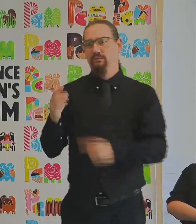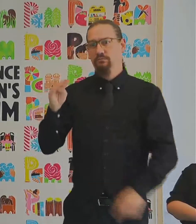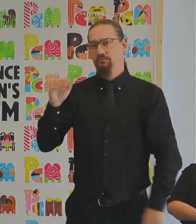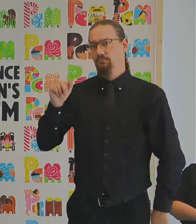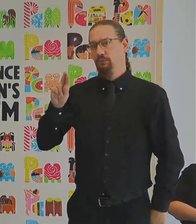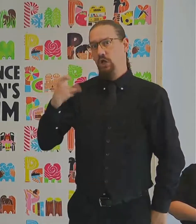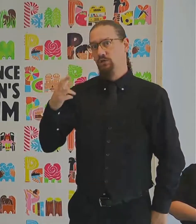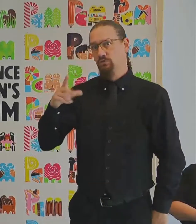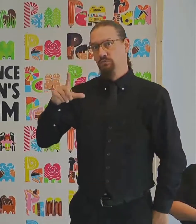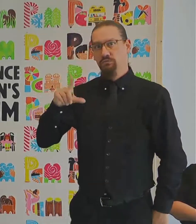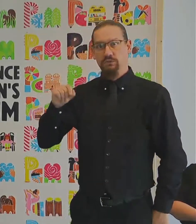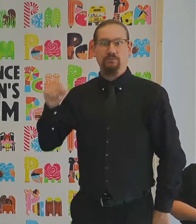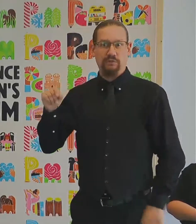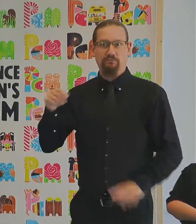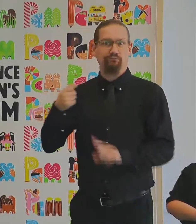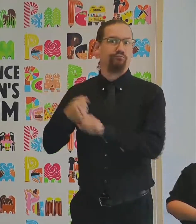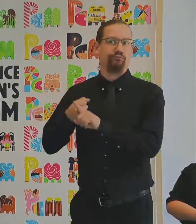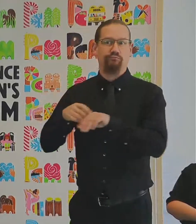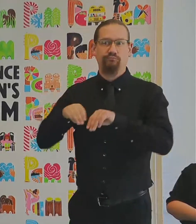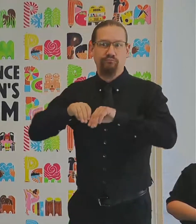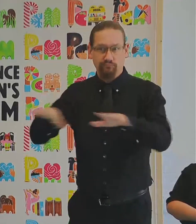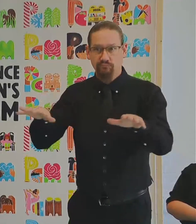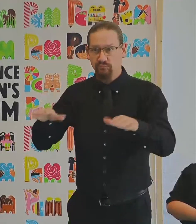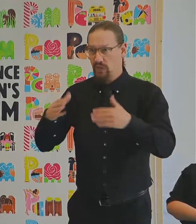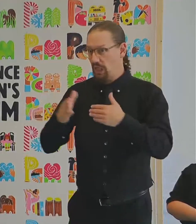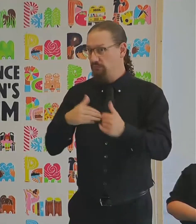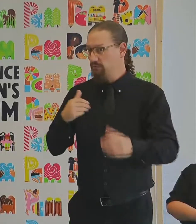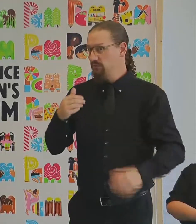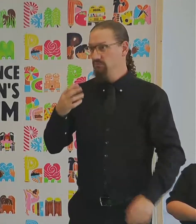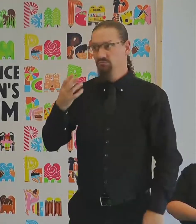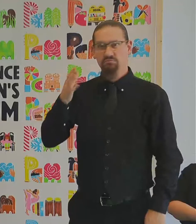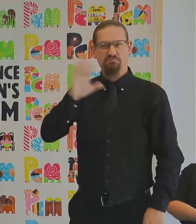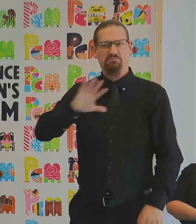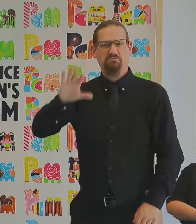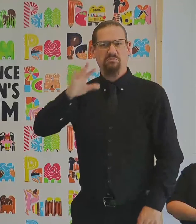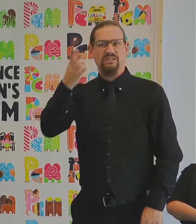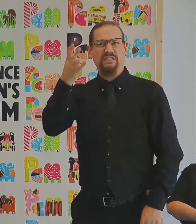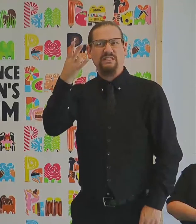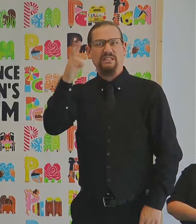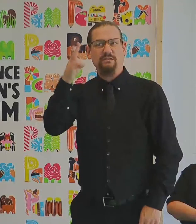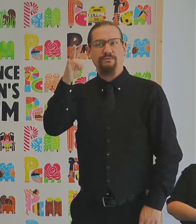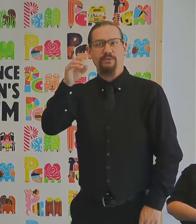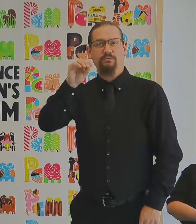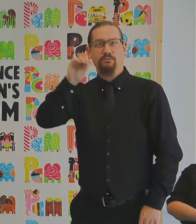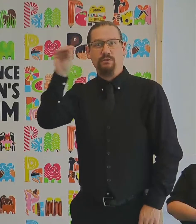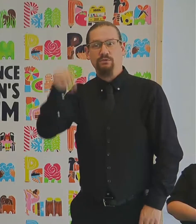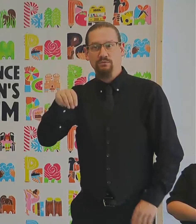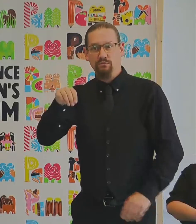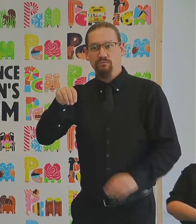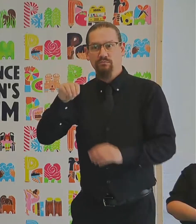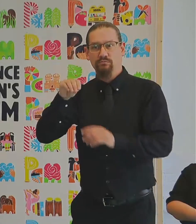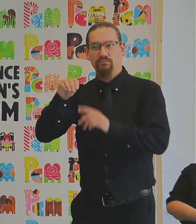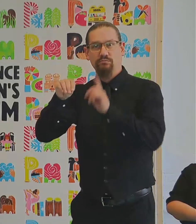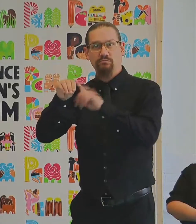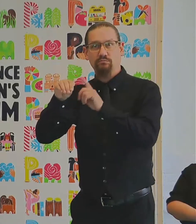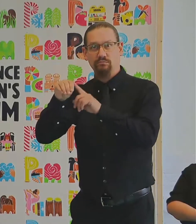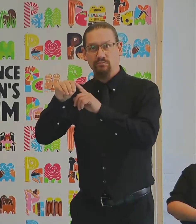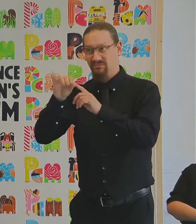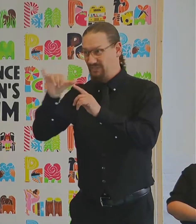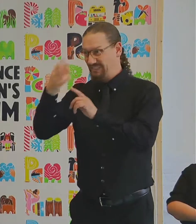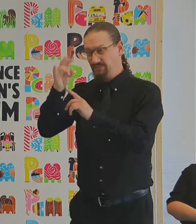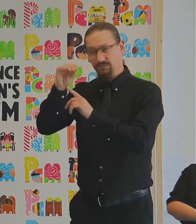COVID, which is almost 17% of all Rhode Island infections, and nearly 300 of these children have been hospitalized.